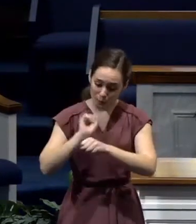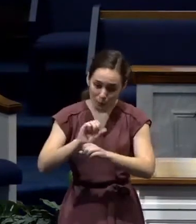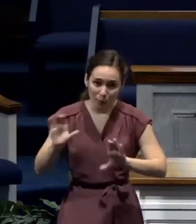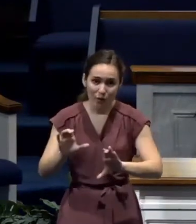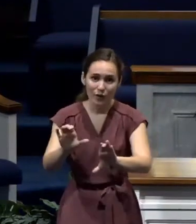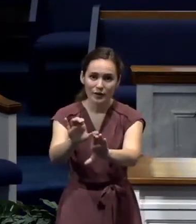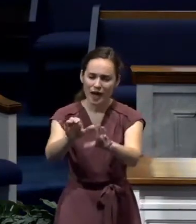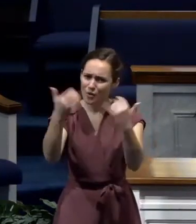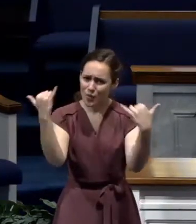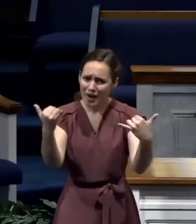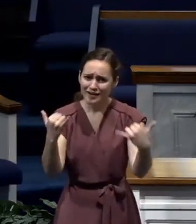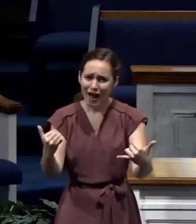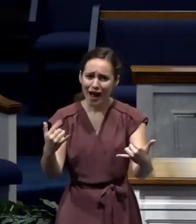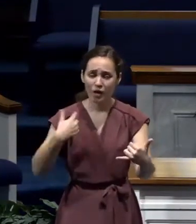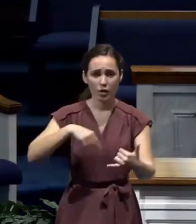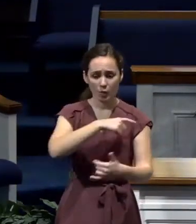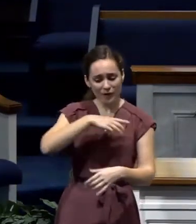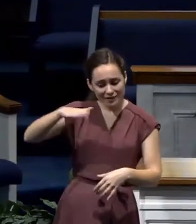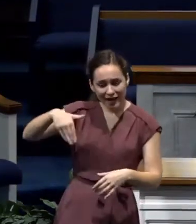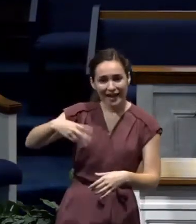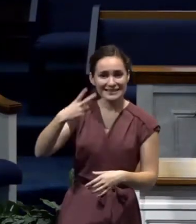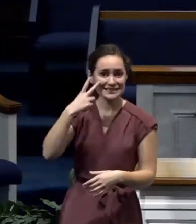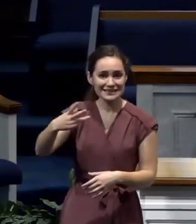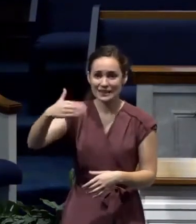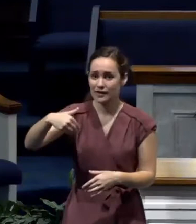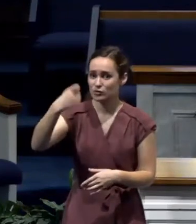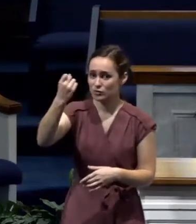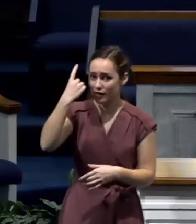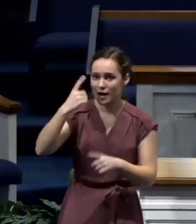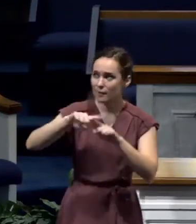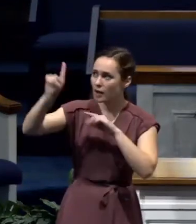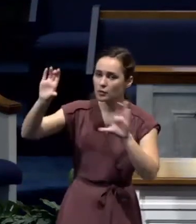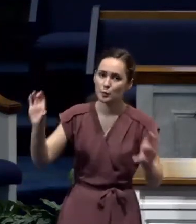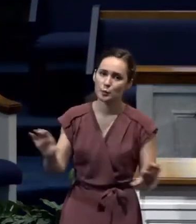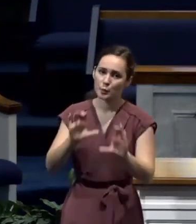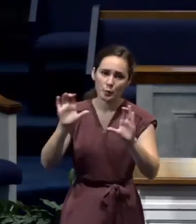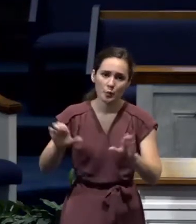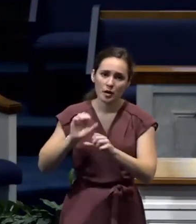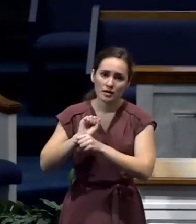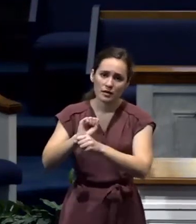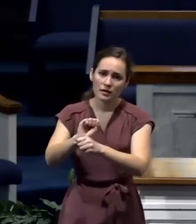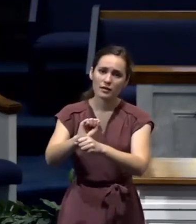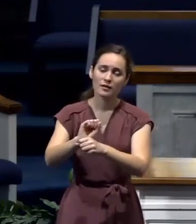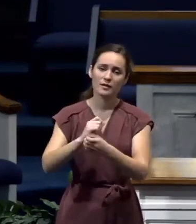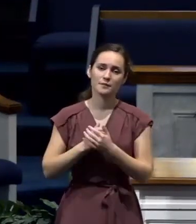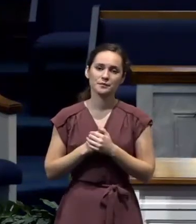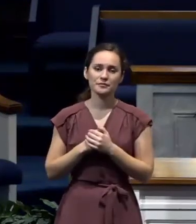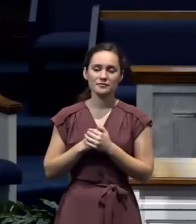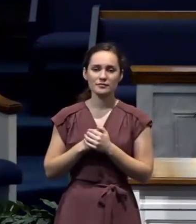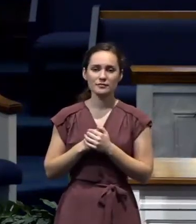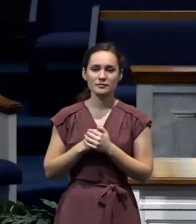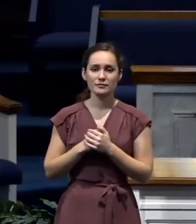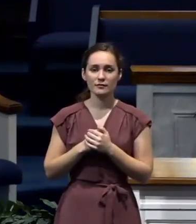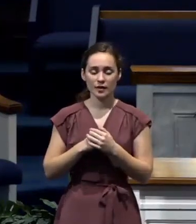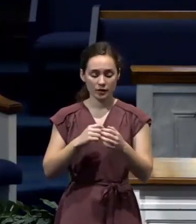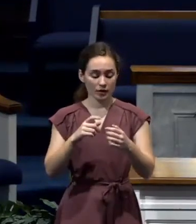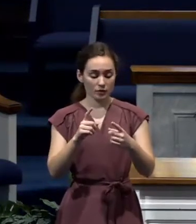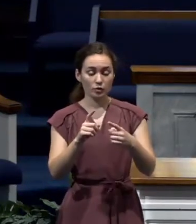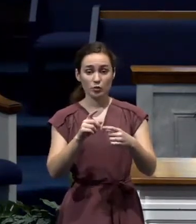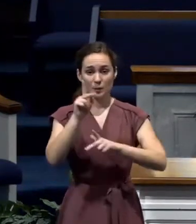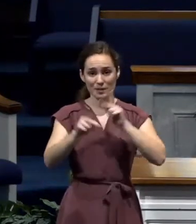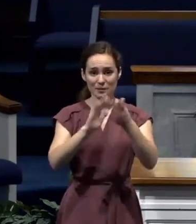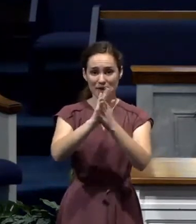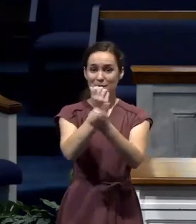that we can't really even see sometimes. Not only was Paul's confinement producing conversions,